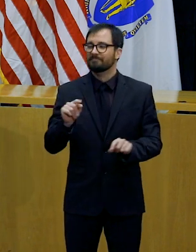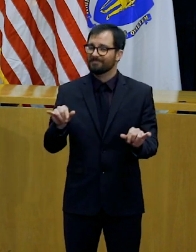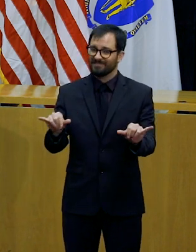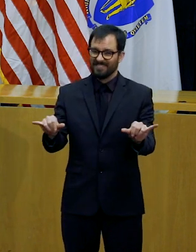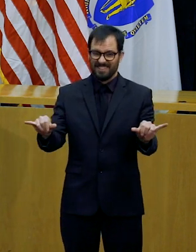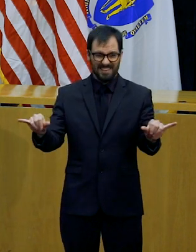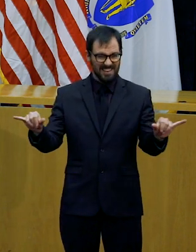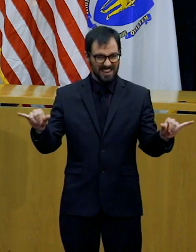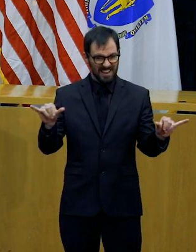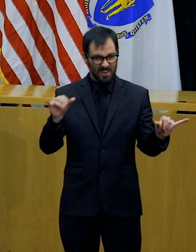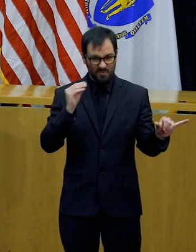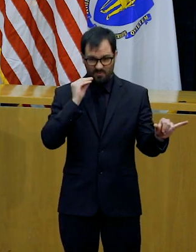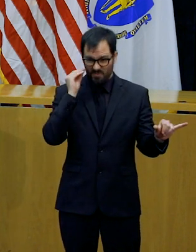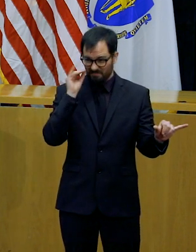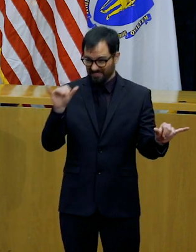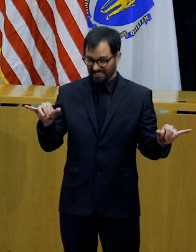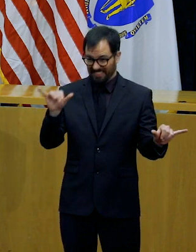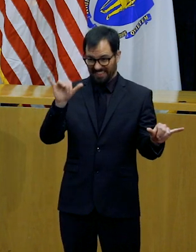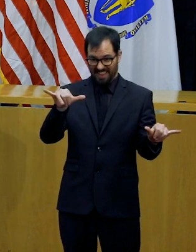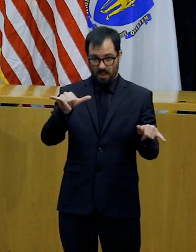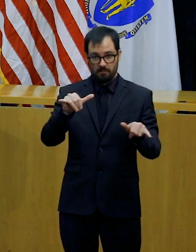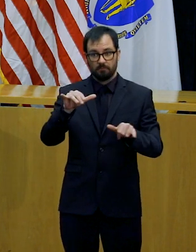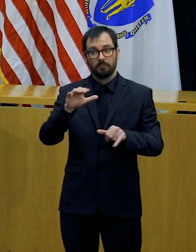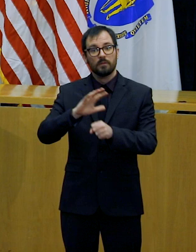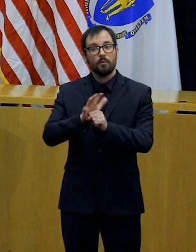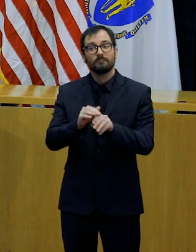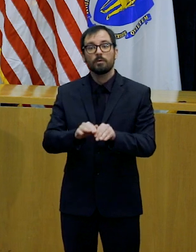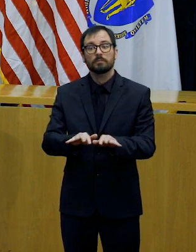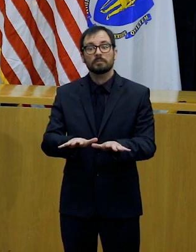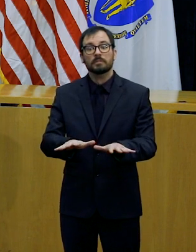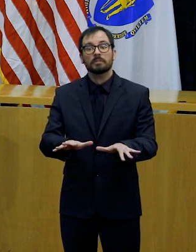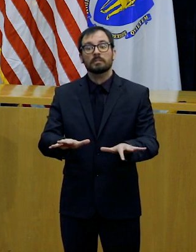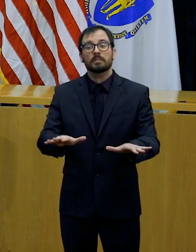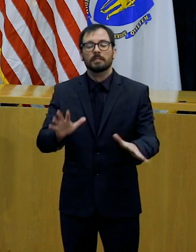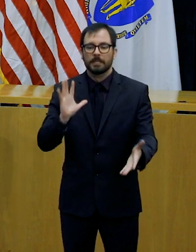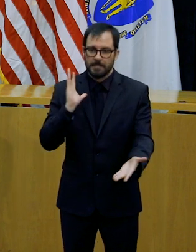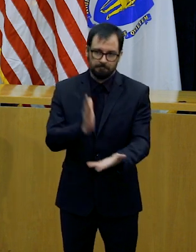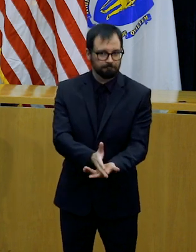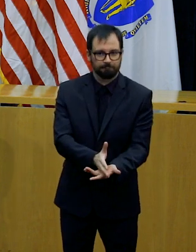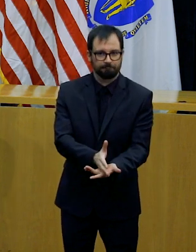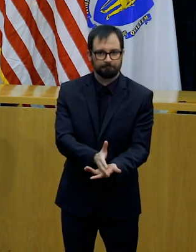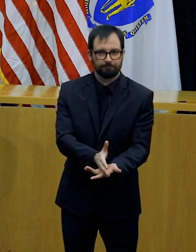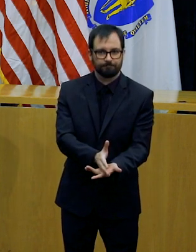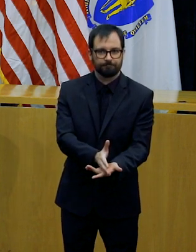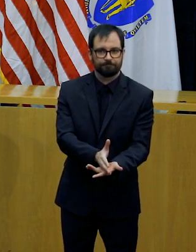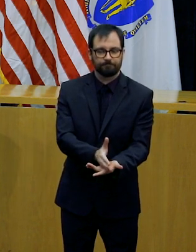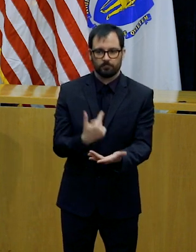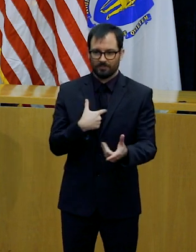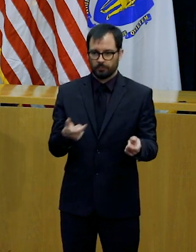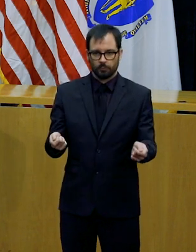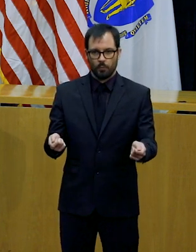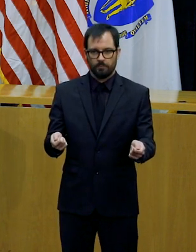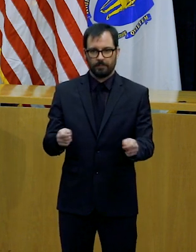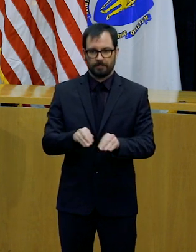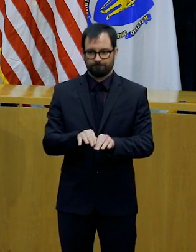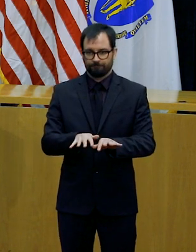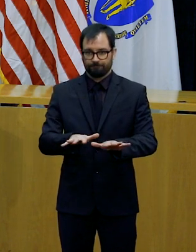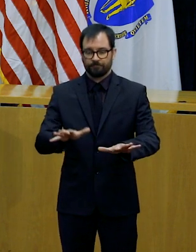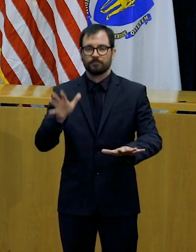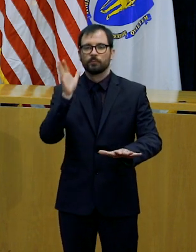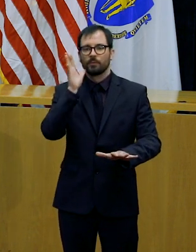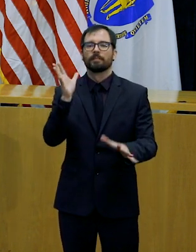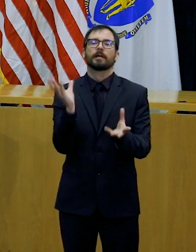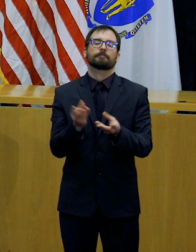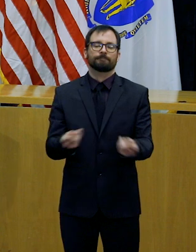spread of COVID-19 and especially in keeping loved ones safe. This order is effective as of noon